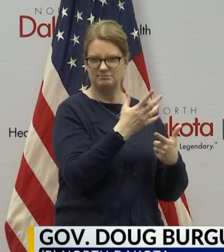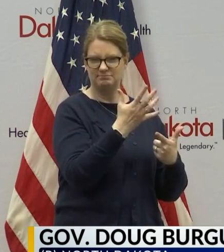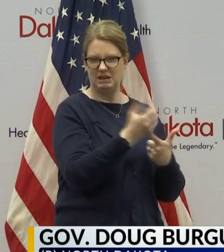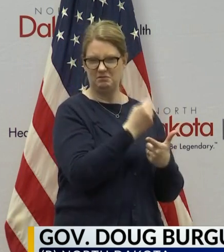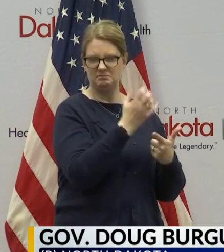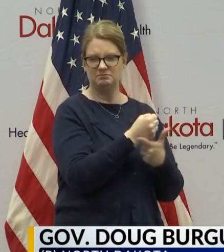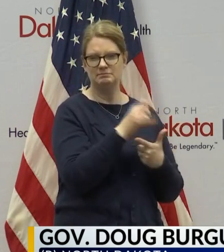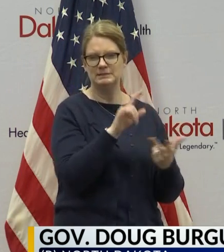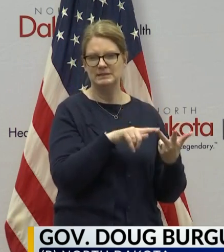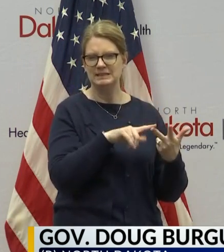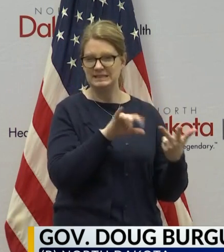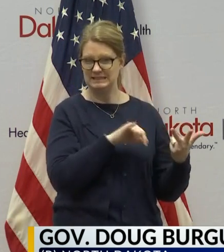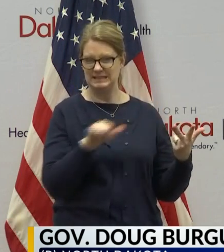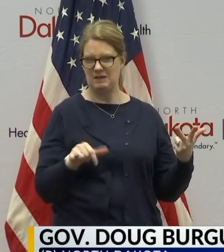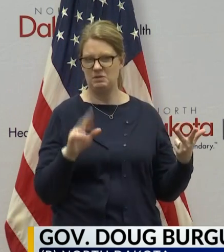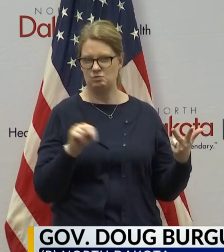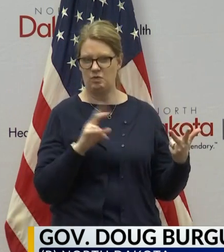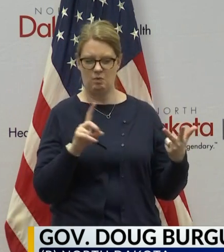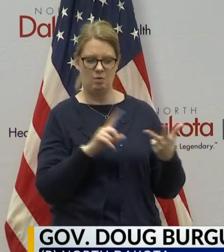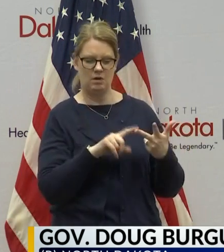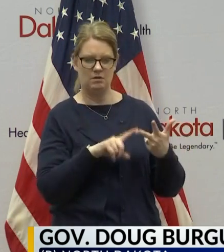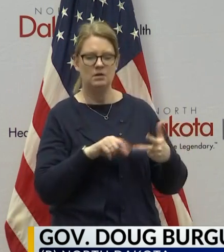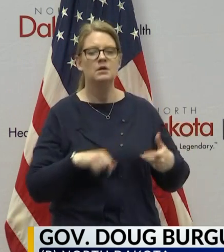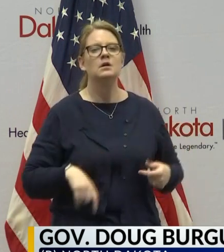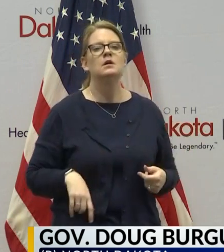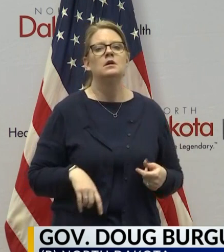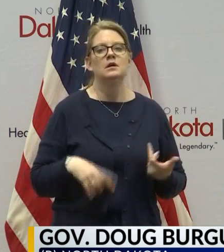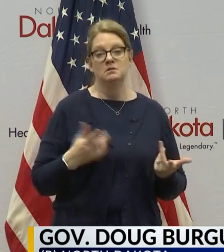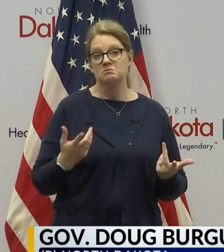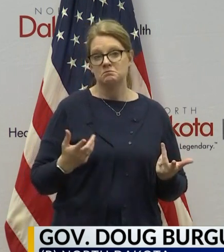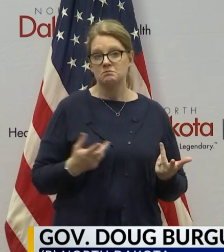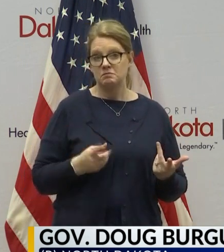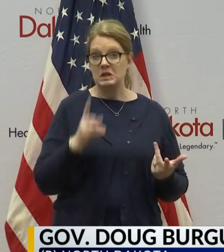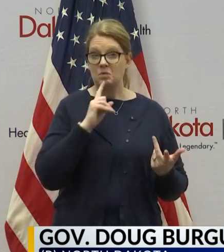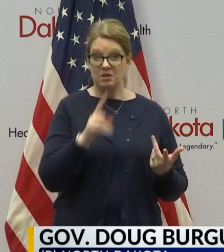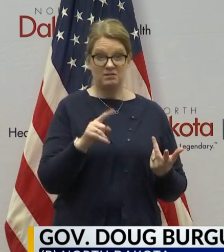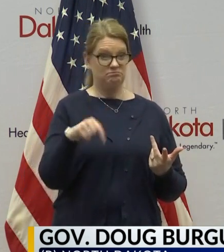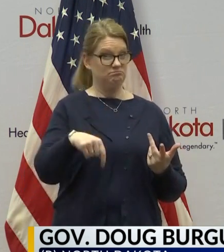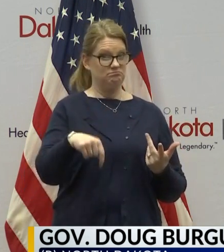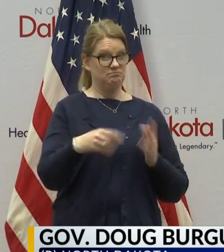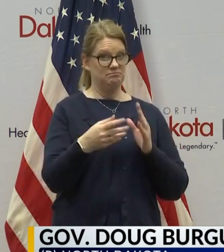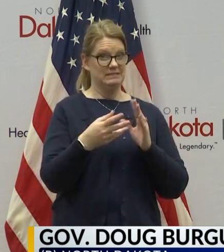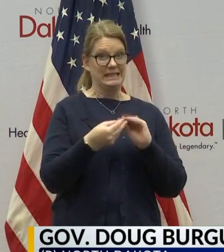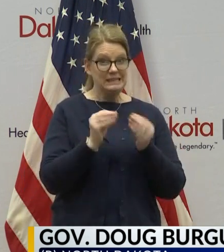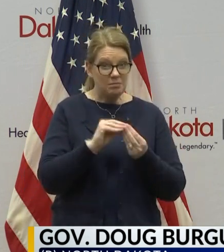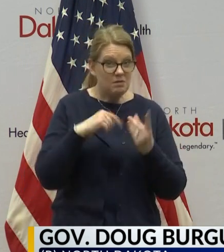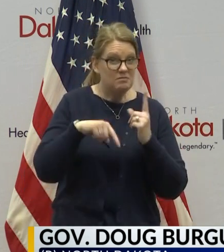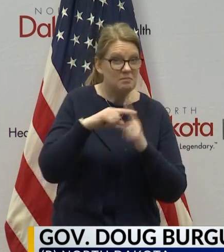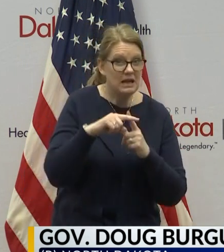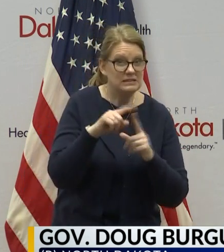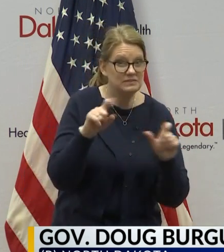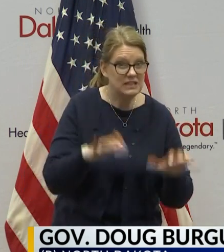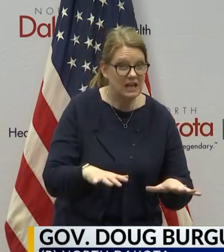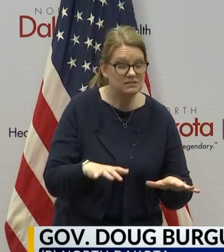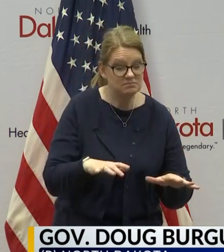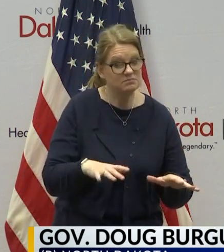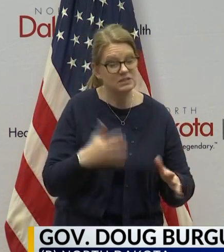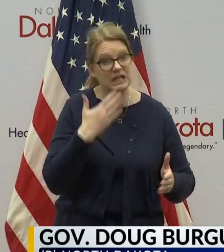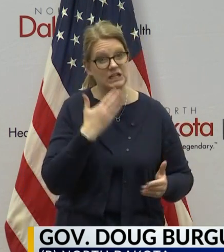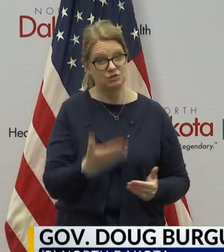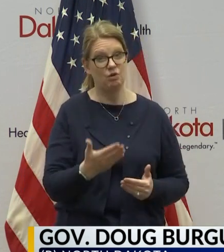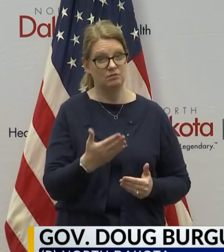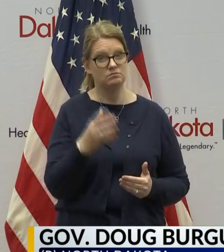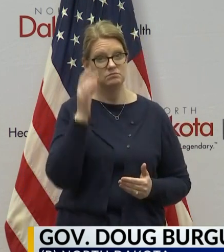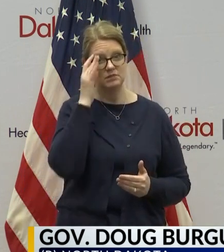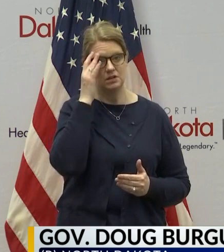you know, put us in that spot. So that's good news in terms of where we are. means we're still early in our battle. Every